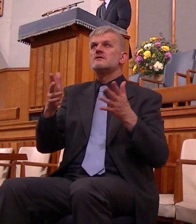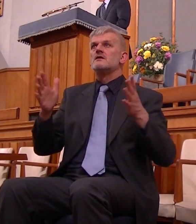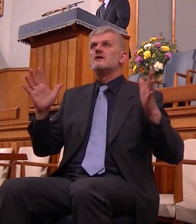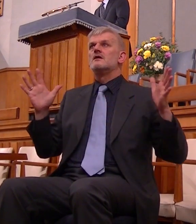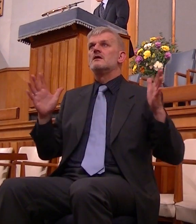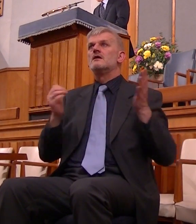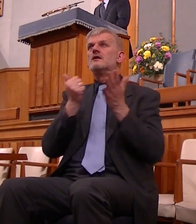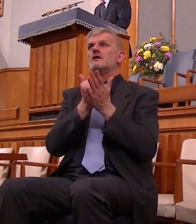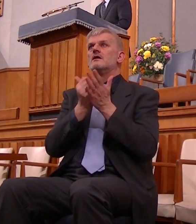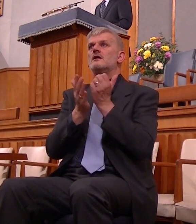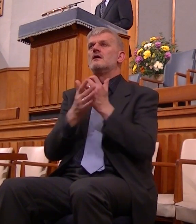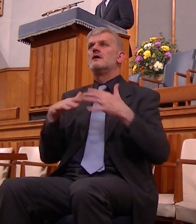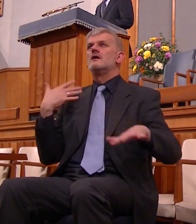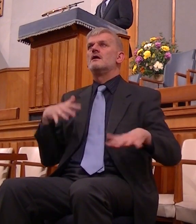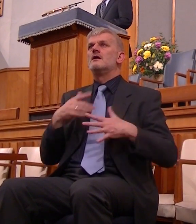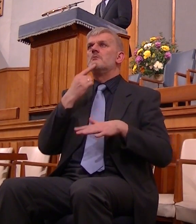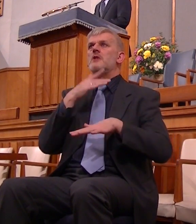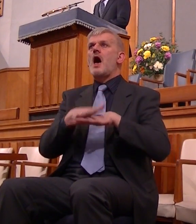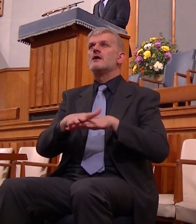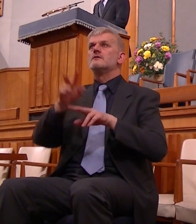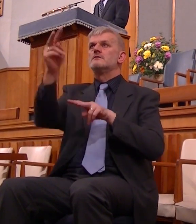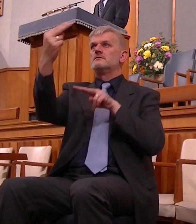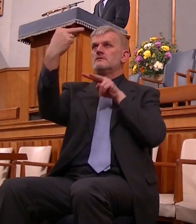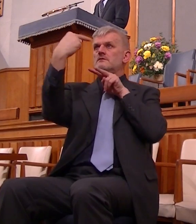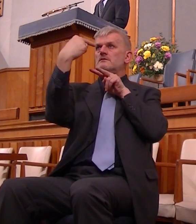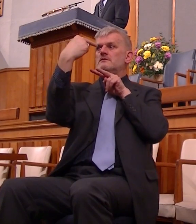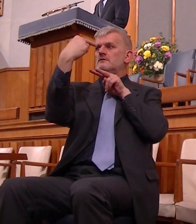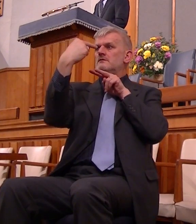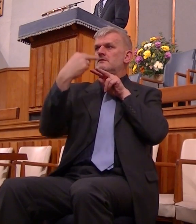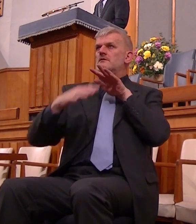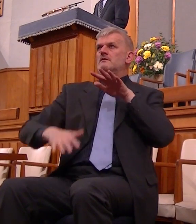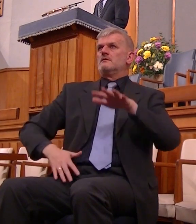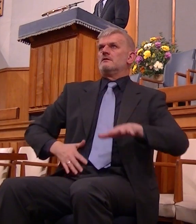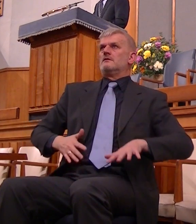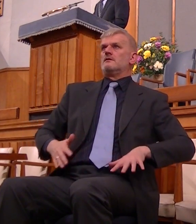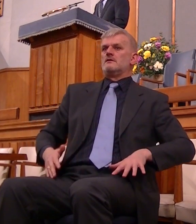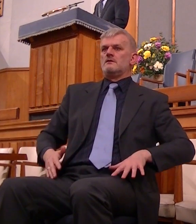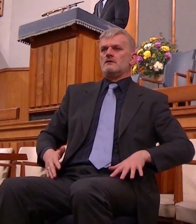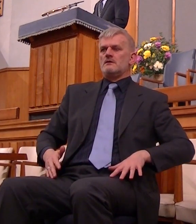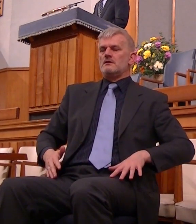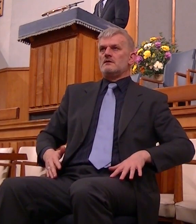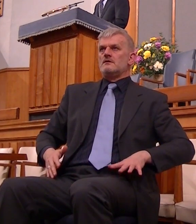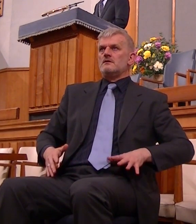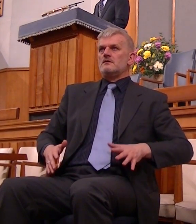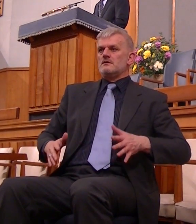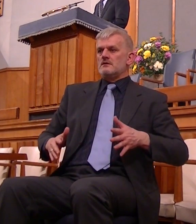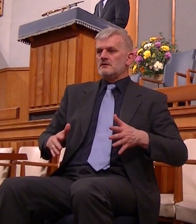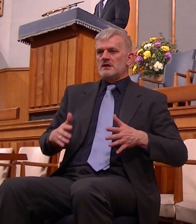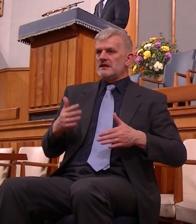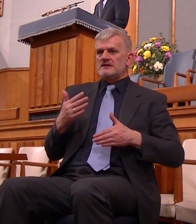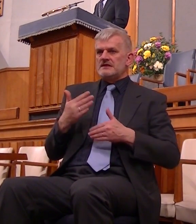fixed his loving eyes on me and fear his cross I stood never until my latest breath